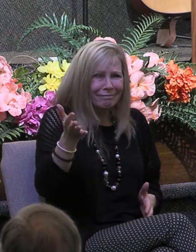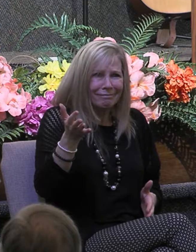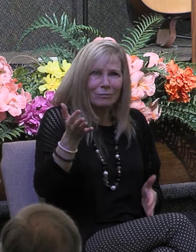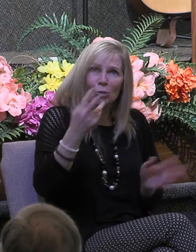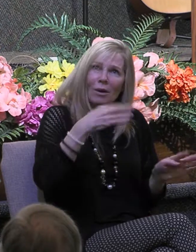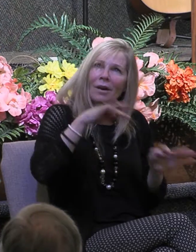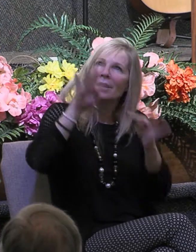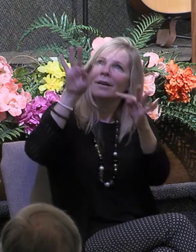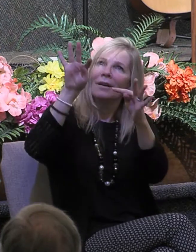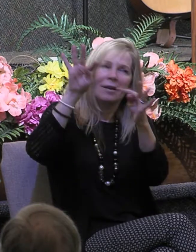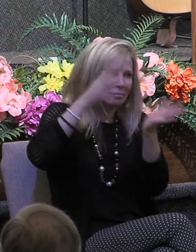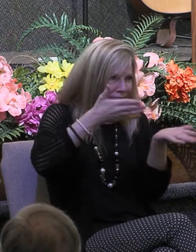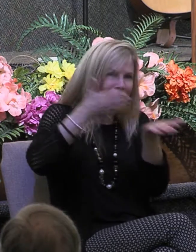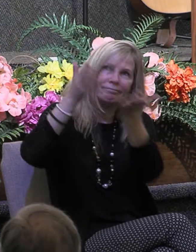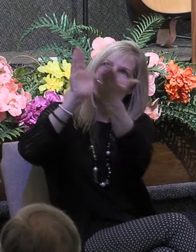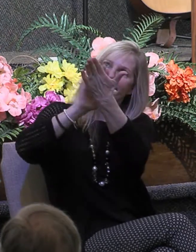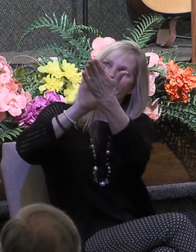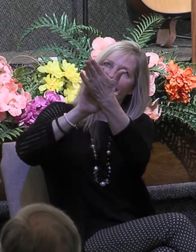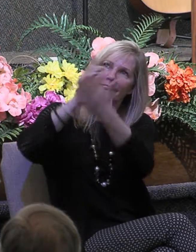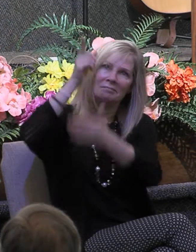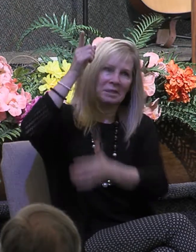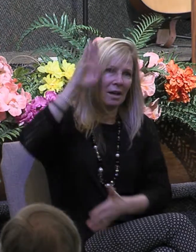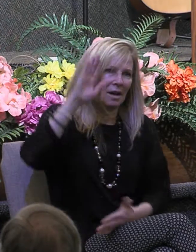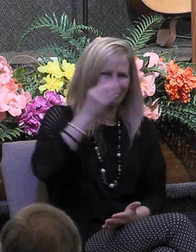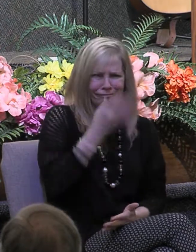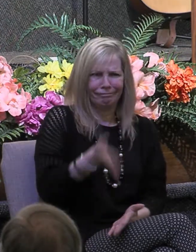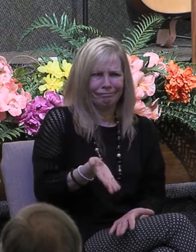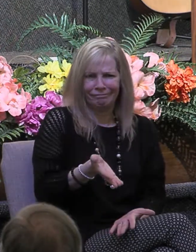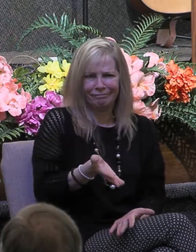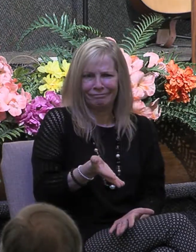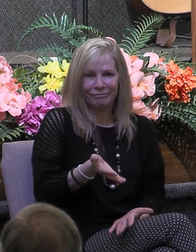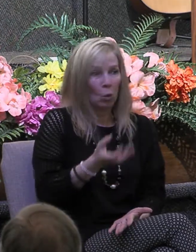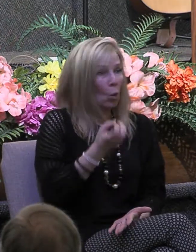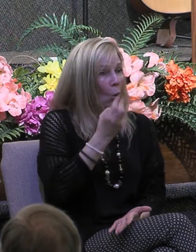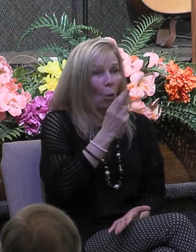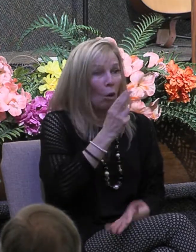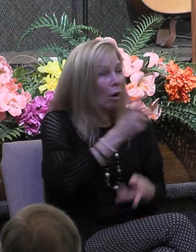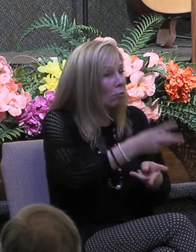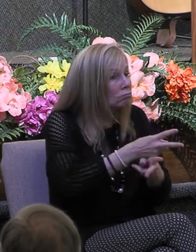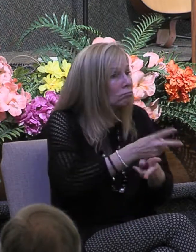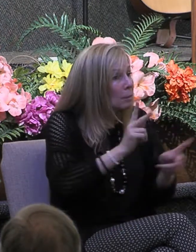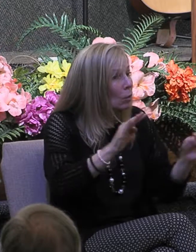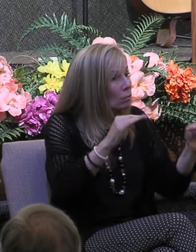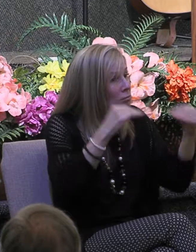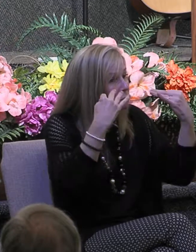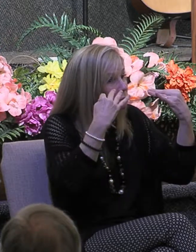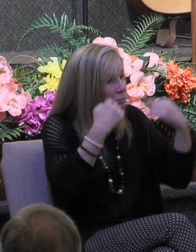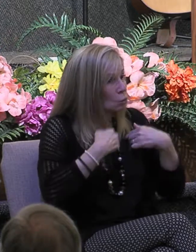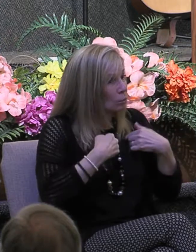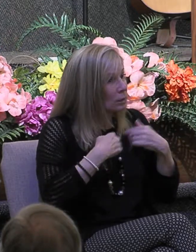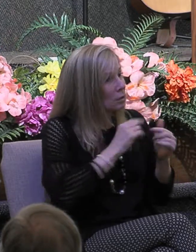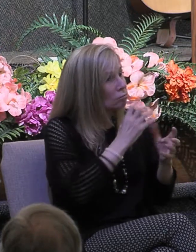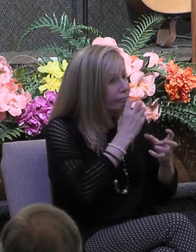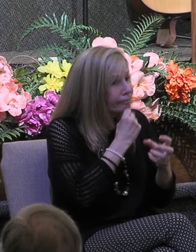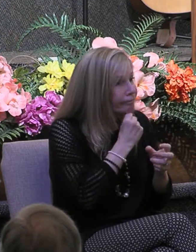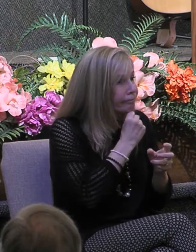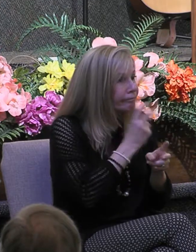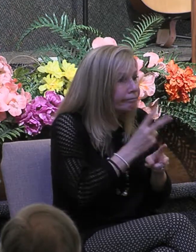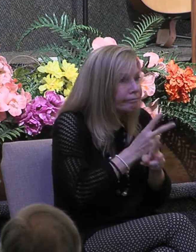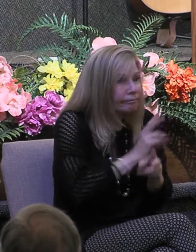they didn't care about ministering to those who were listening to them this was simply a solo performance only for